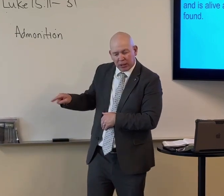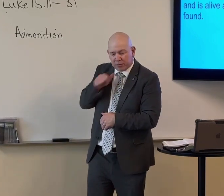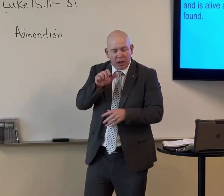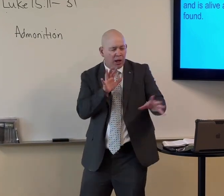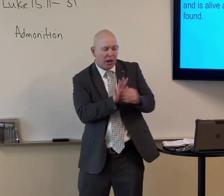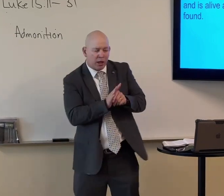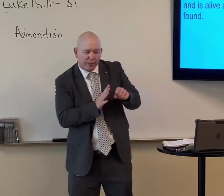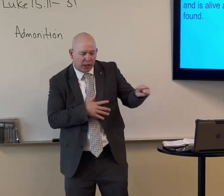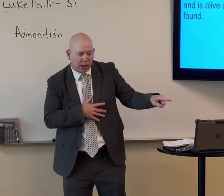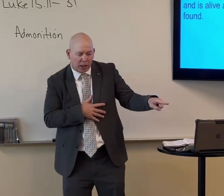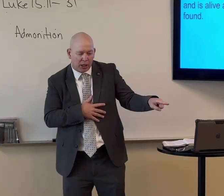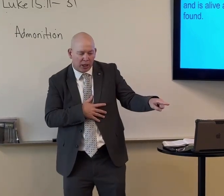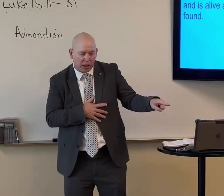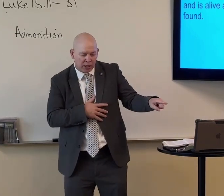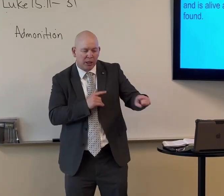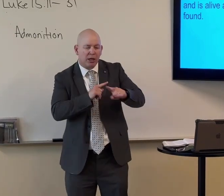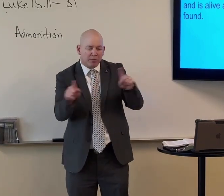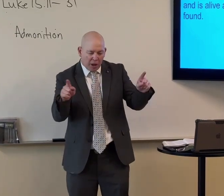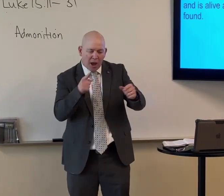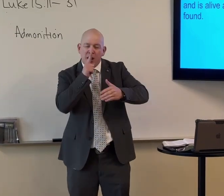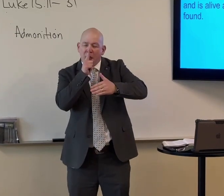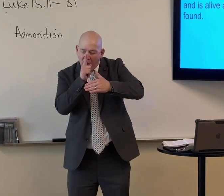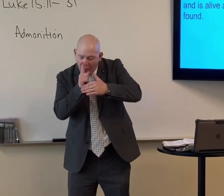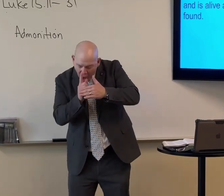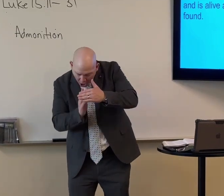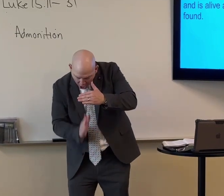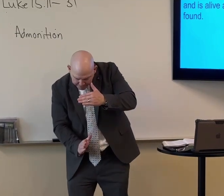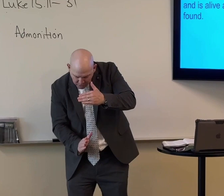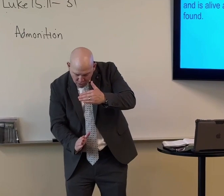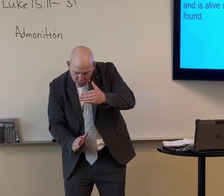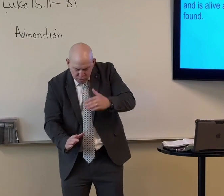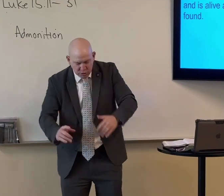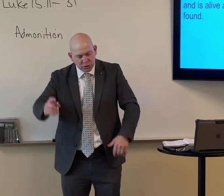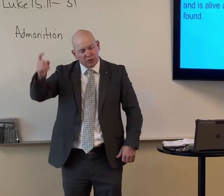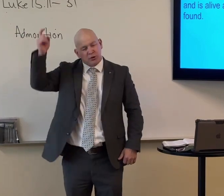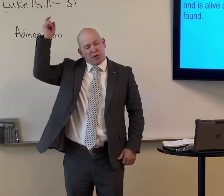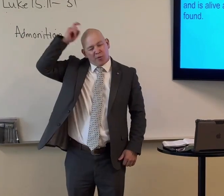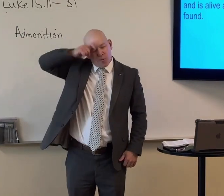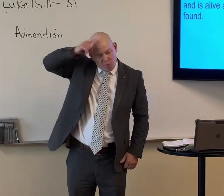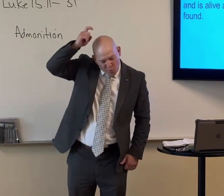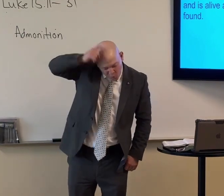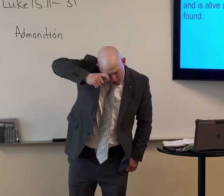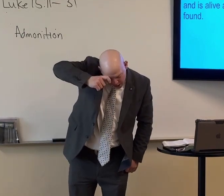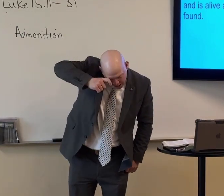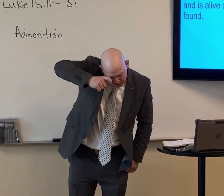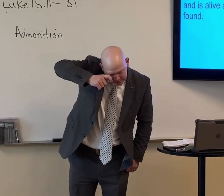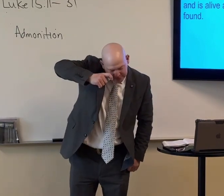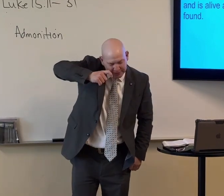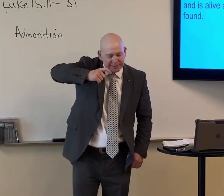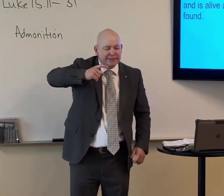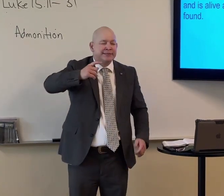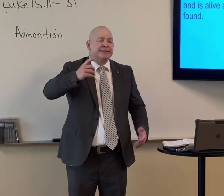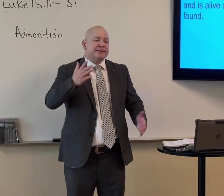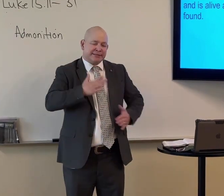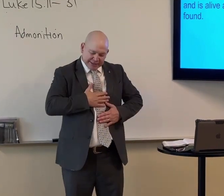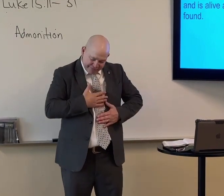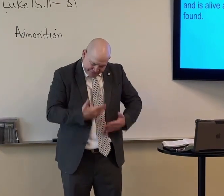Help us not to copy these sons. Either one of them. But help us Lord. To humble ourselves. Pray that you would. Help us.